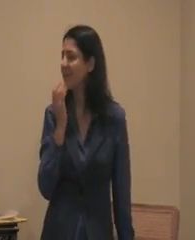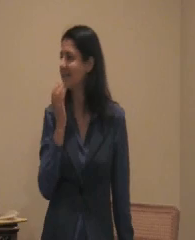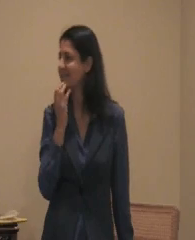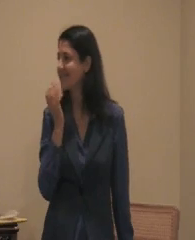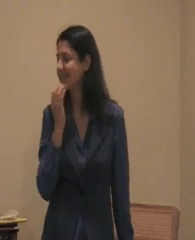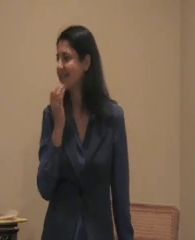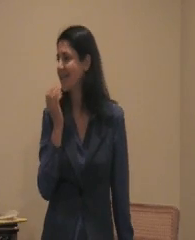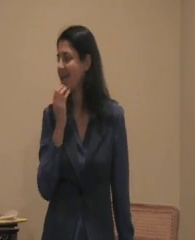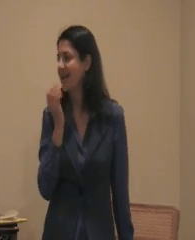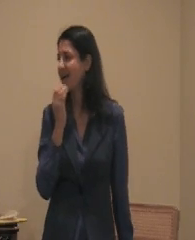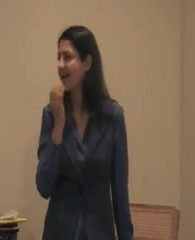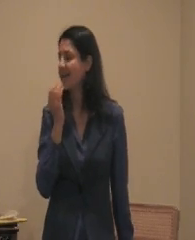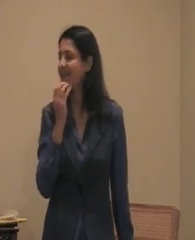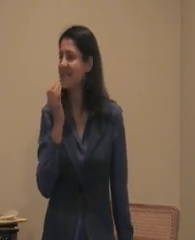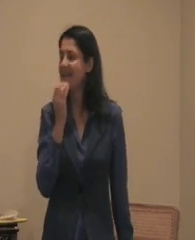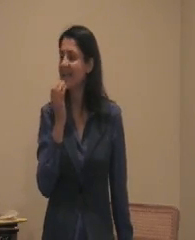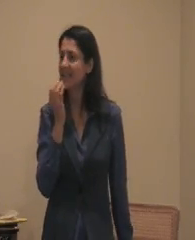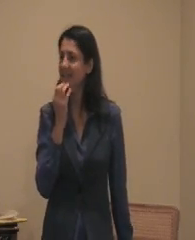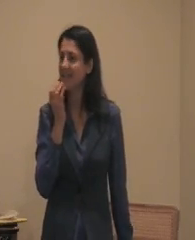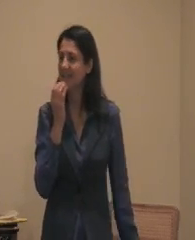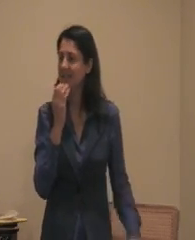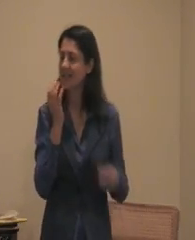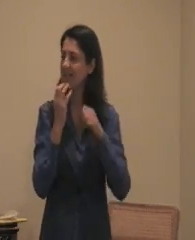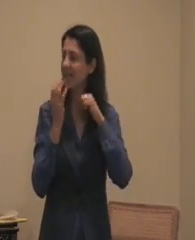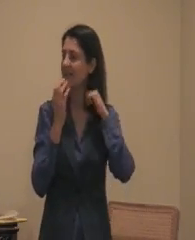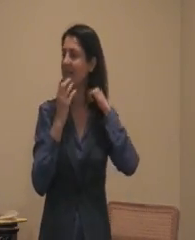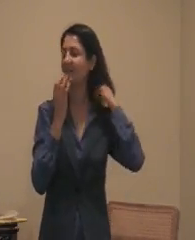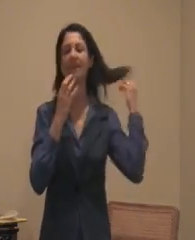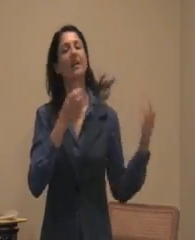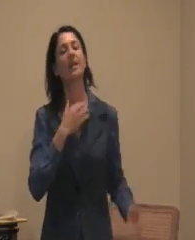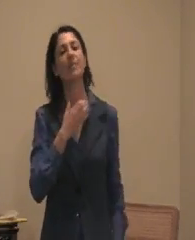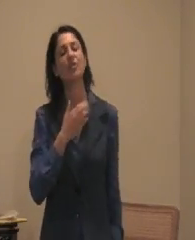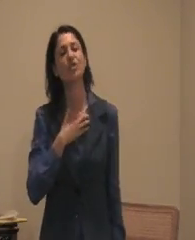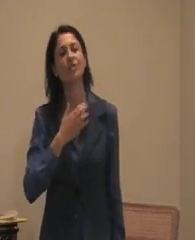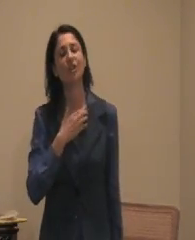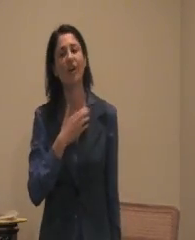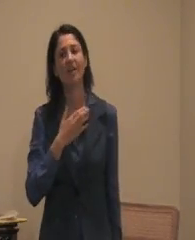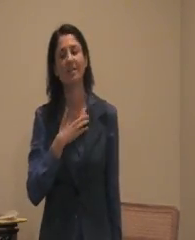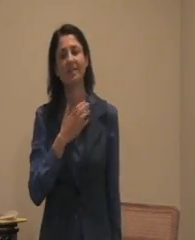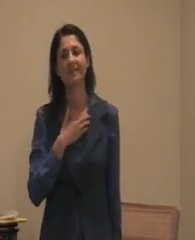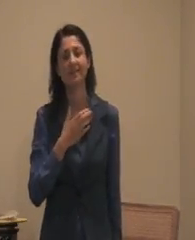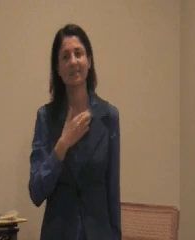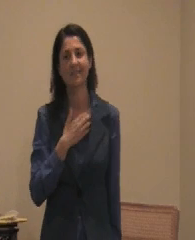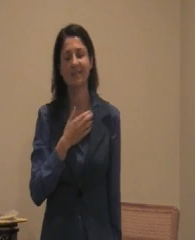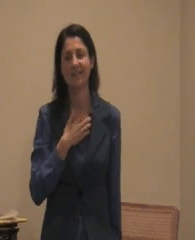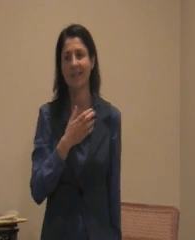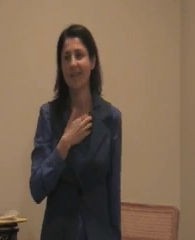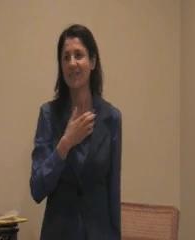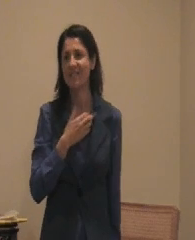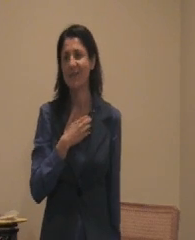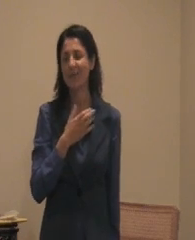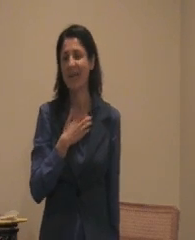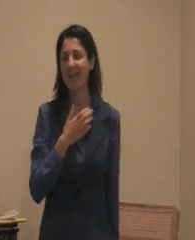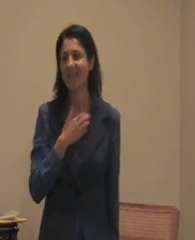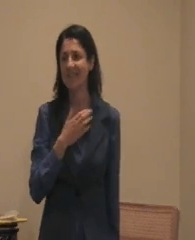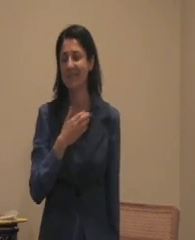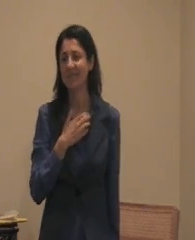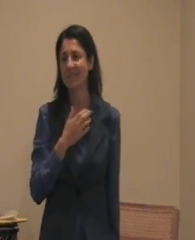nice wouldn't it be nice if as I cleared as I cleared emotional charge emotional charge physical pain physical